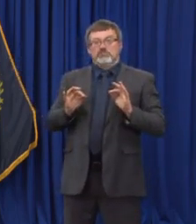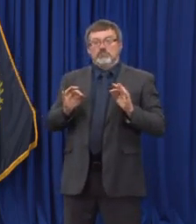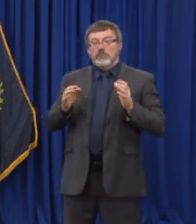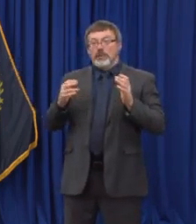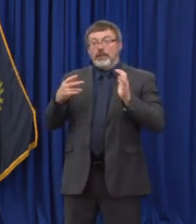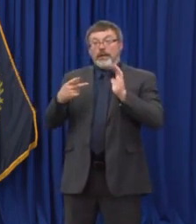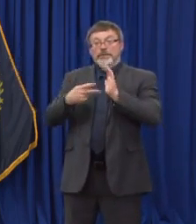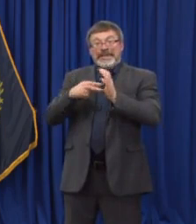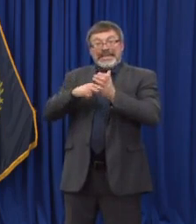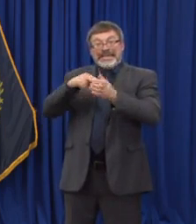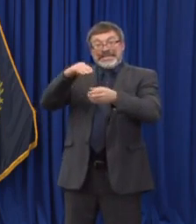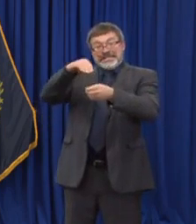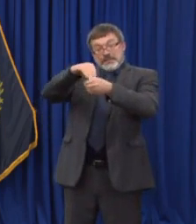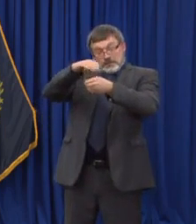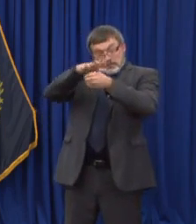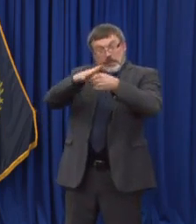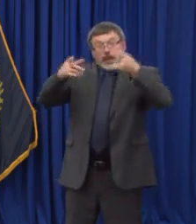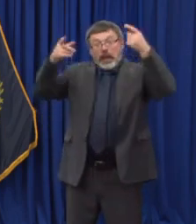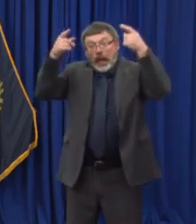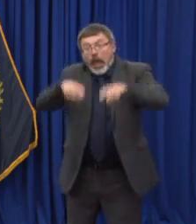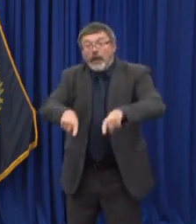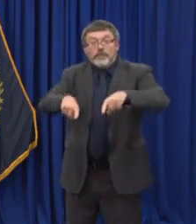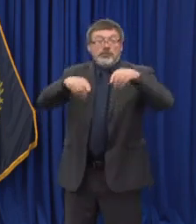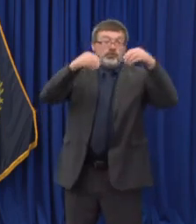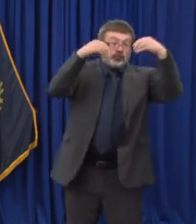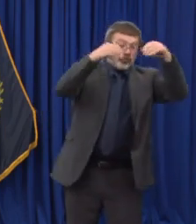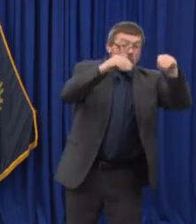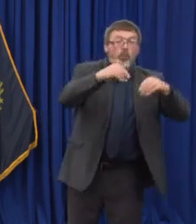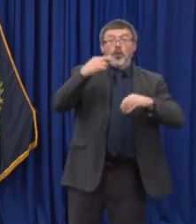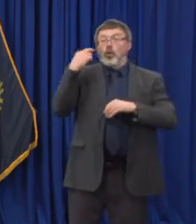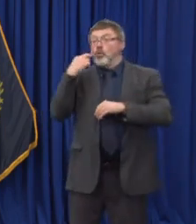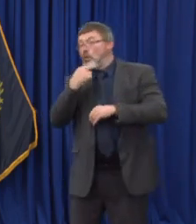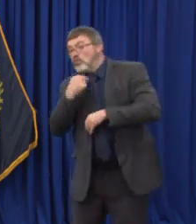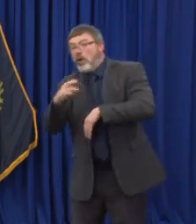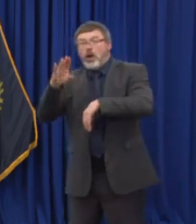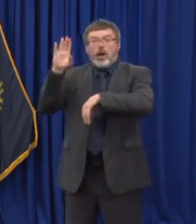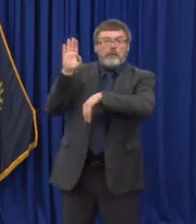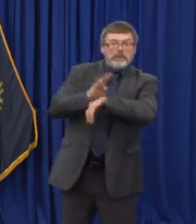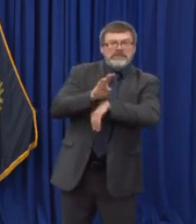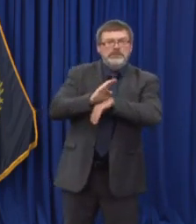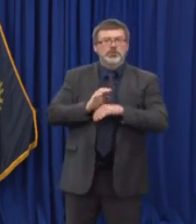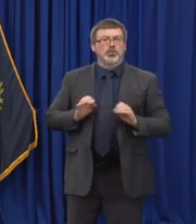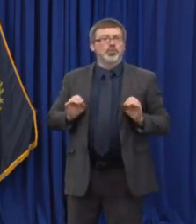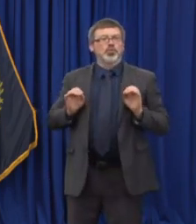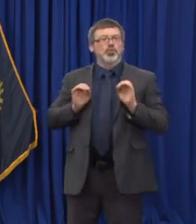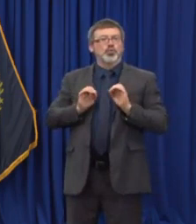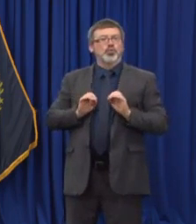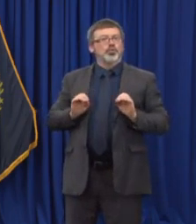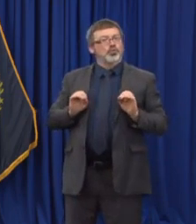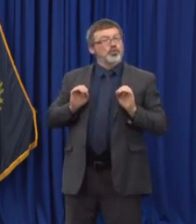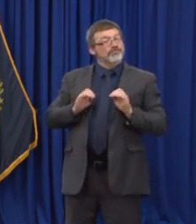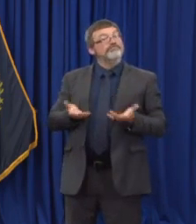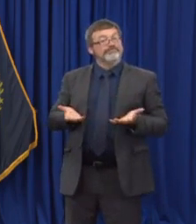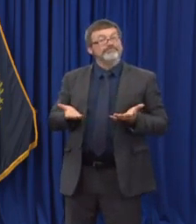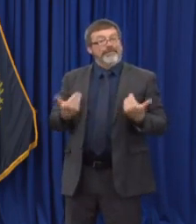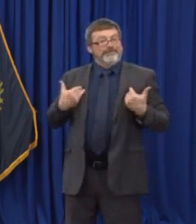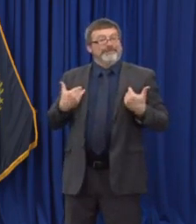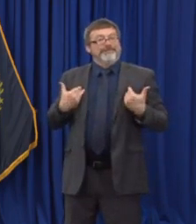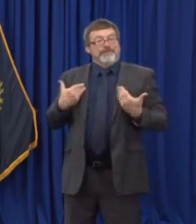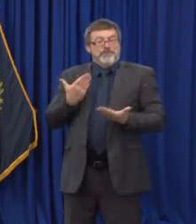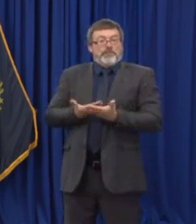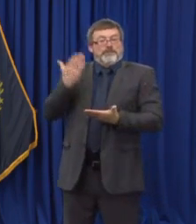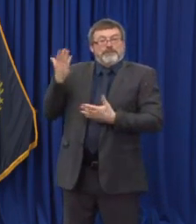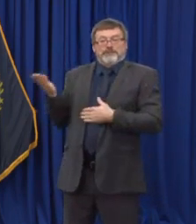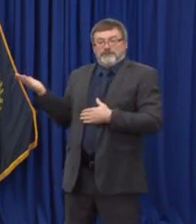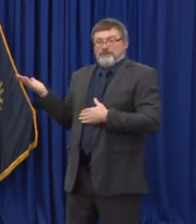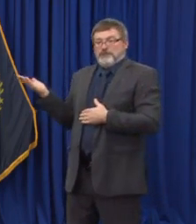such as retail stores and services and restaurants. And then my final slide. Great. So over the last several